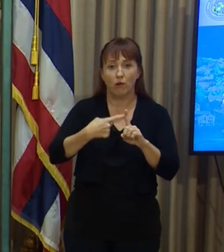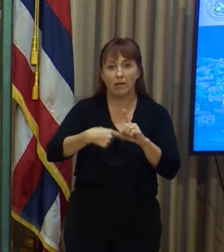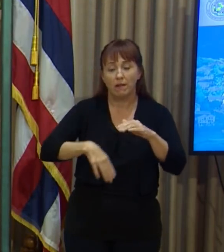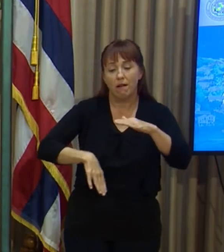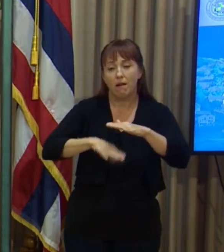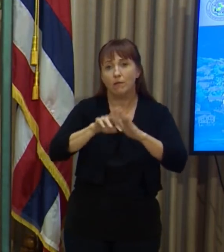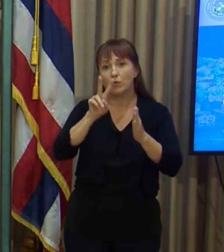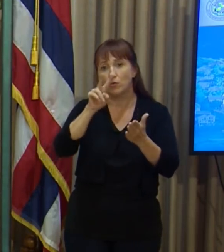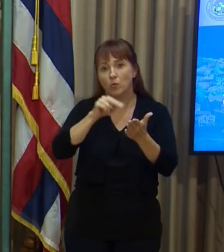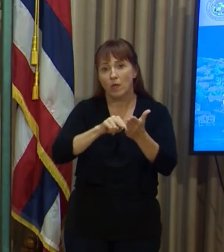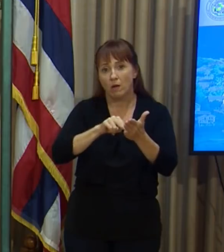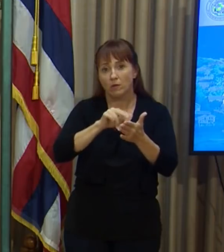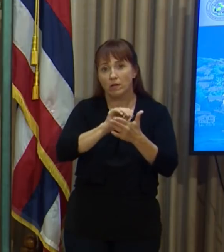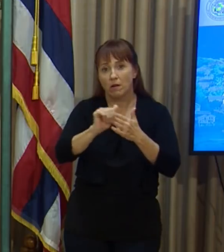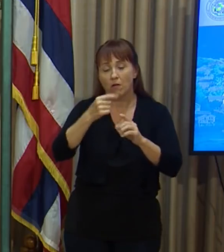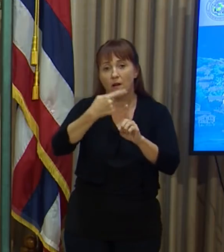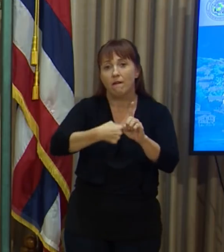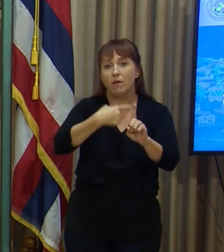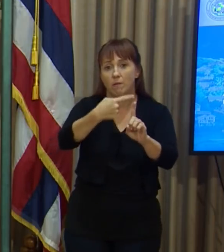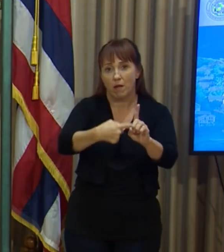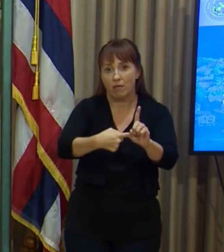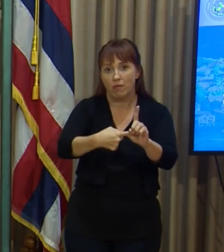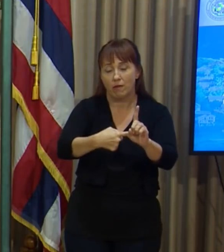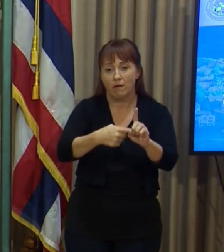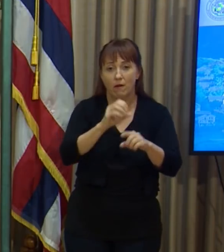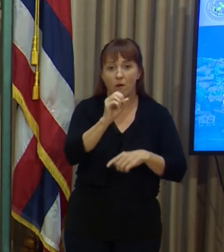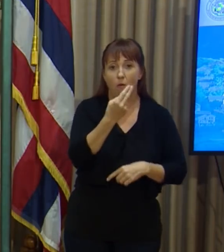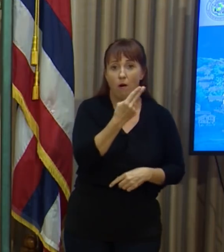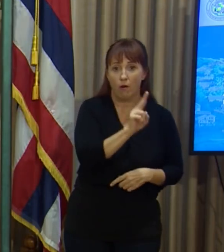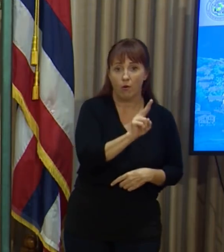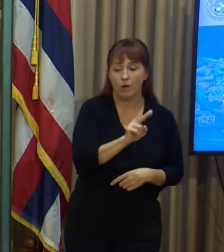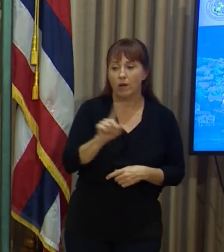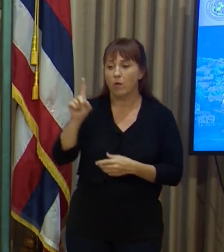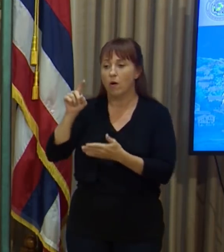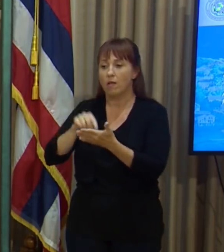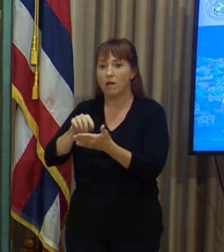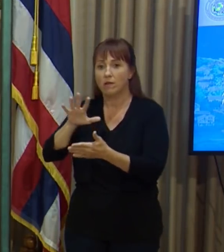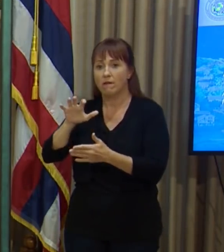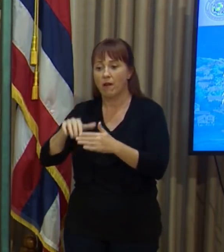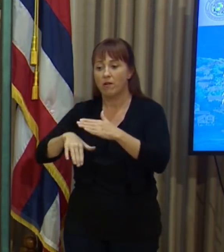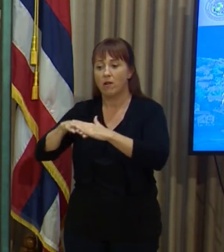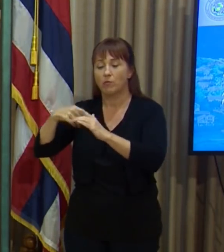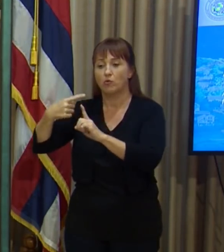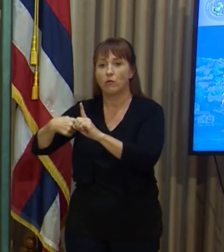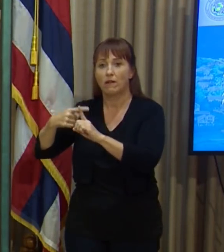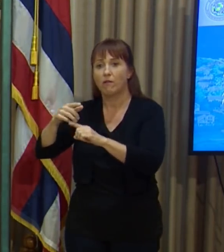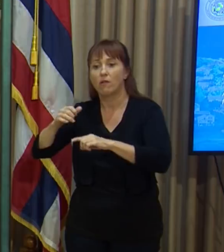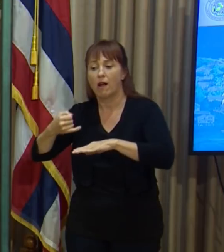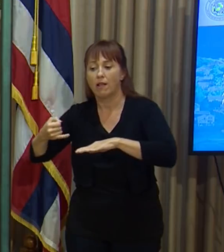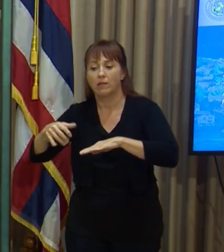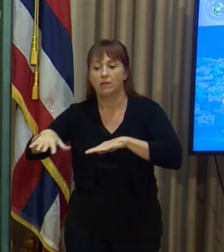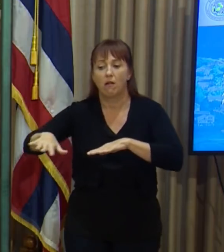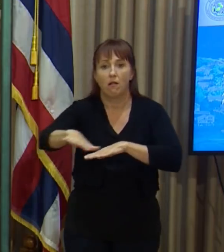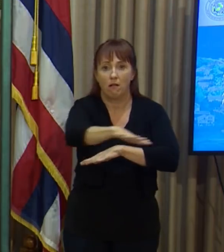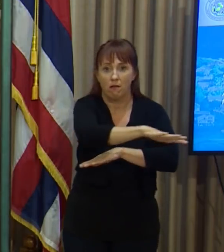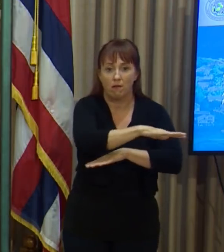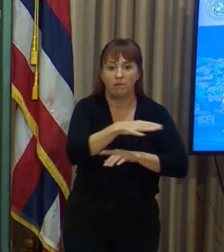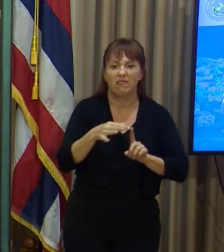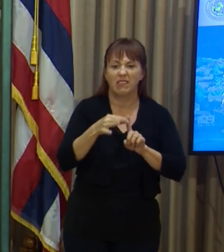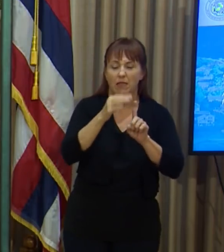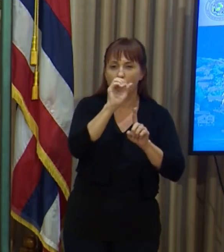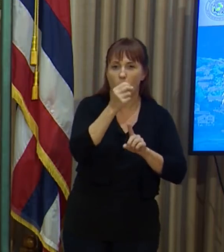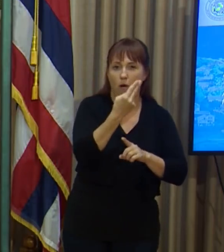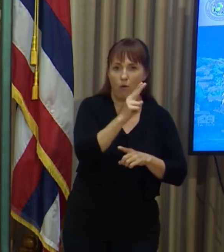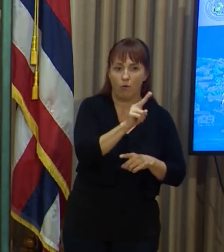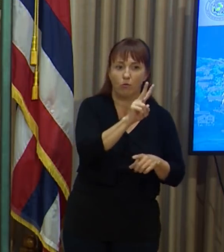$2,000 per month on Oahu and $1,500 per month on the neighbor islands. Payments will be